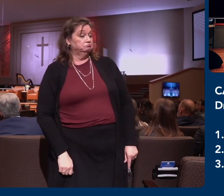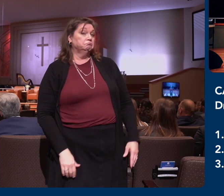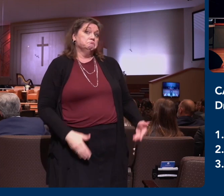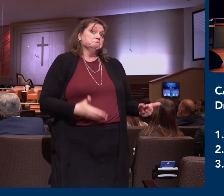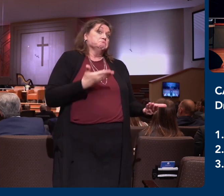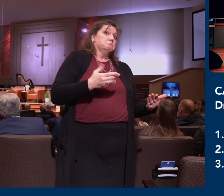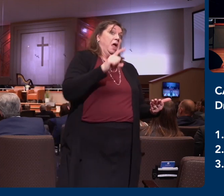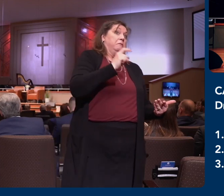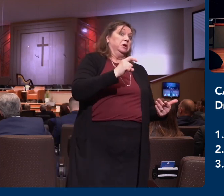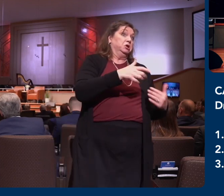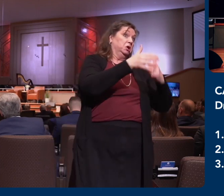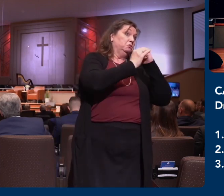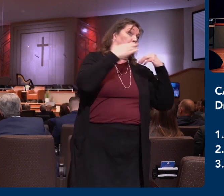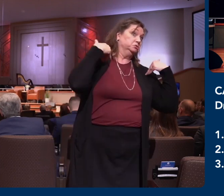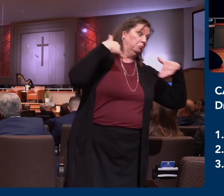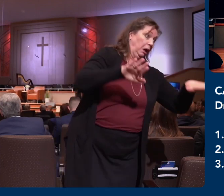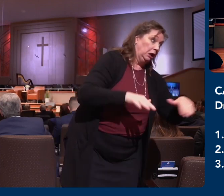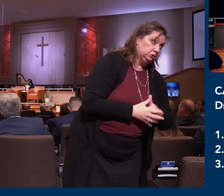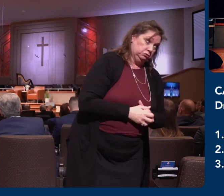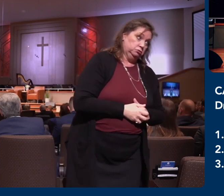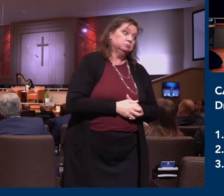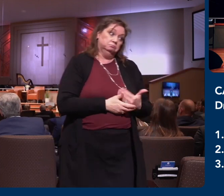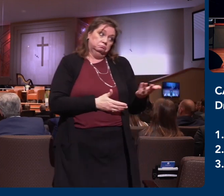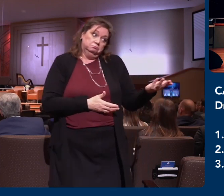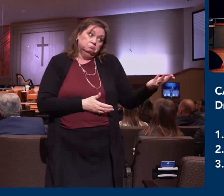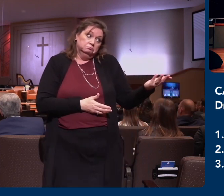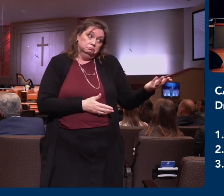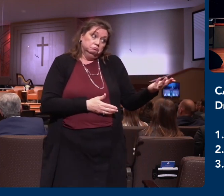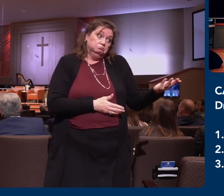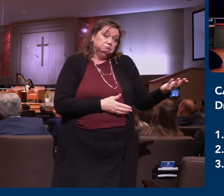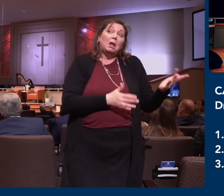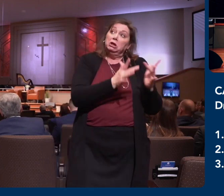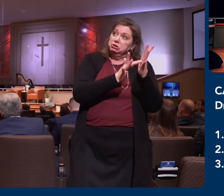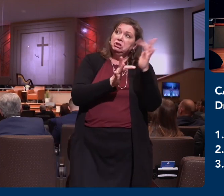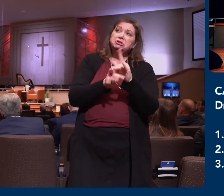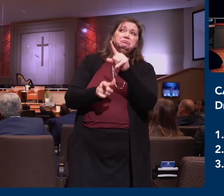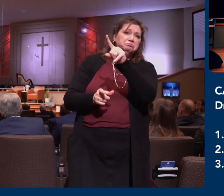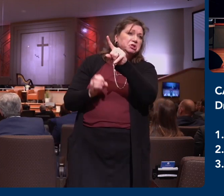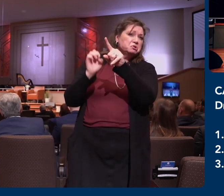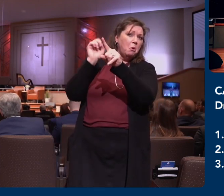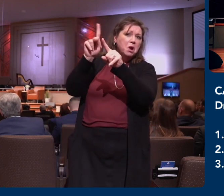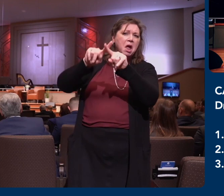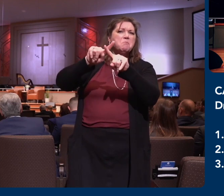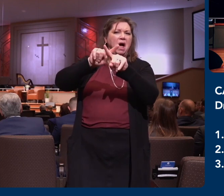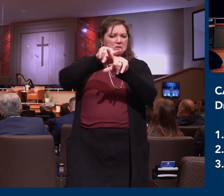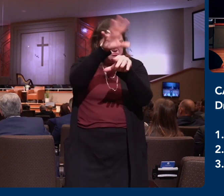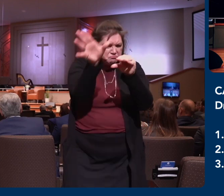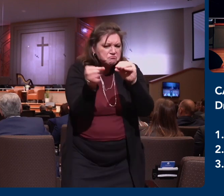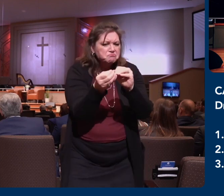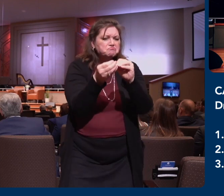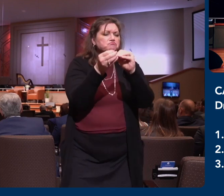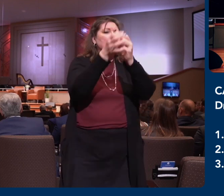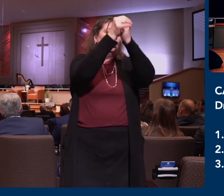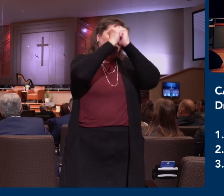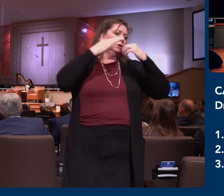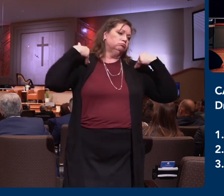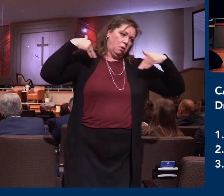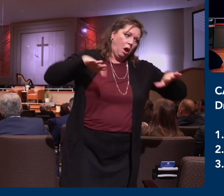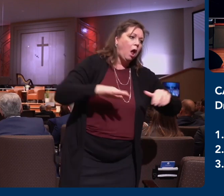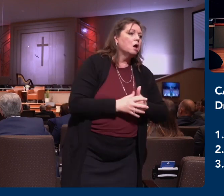it's okay to have Jesus, but you have to have this and worship angels and this mysticism. There were those that were bringing in the Greek philosophy.